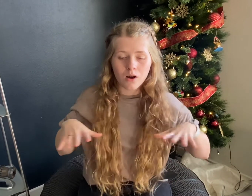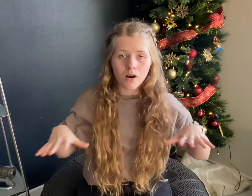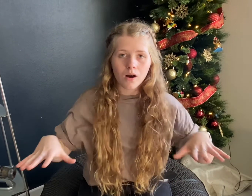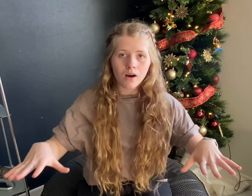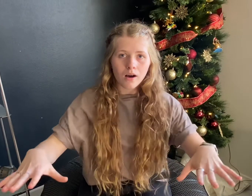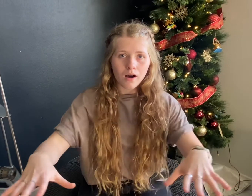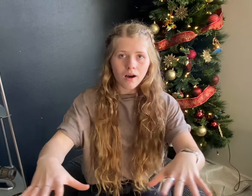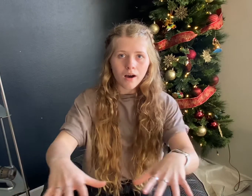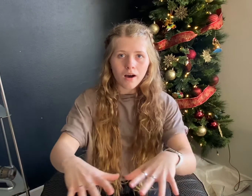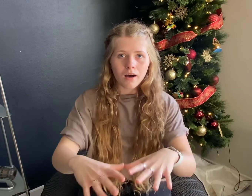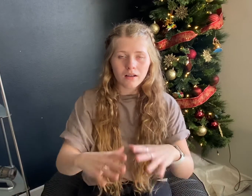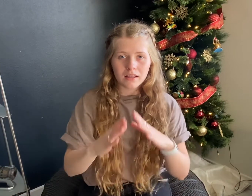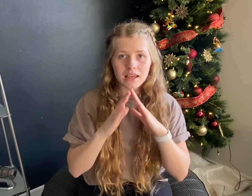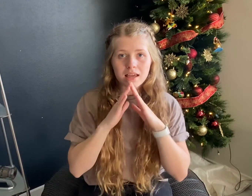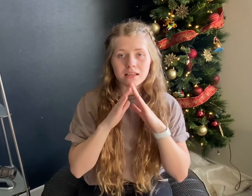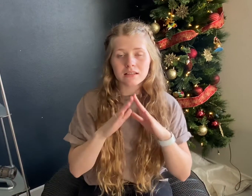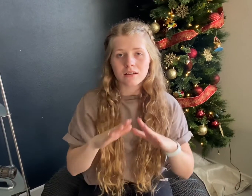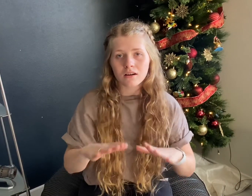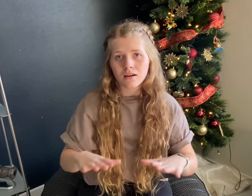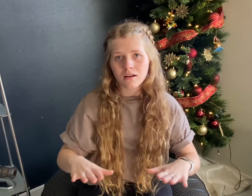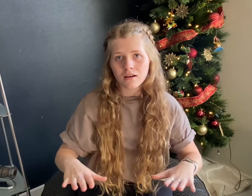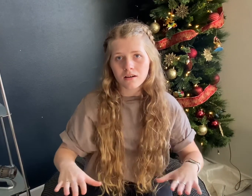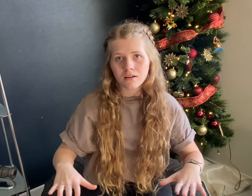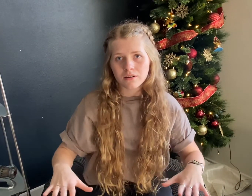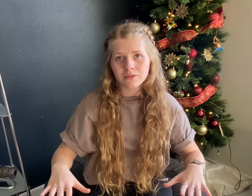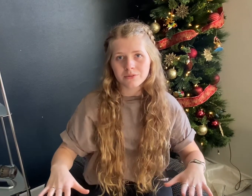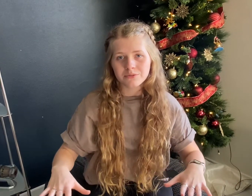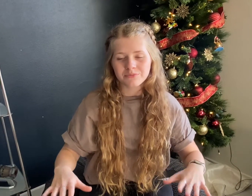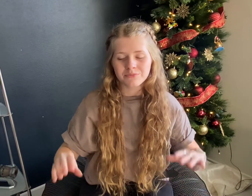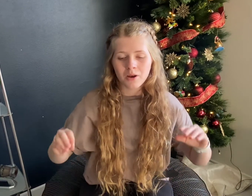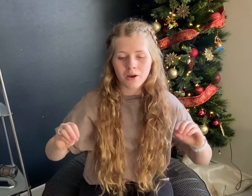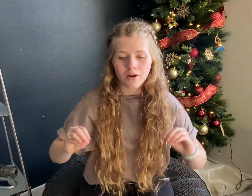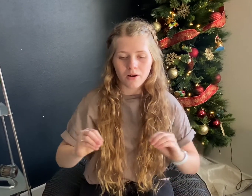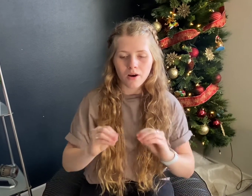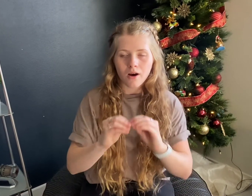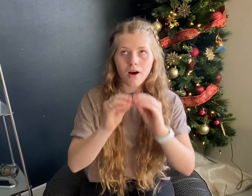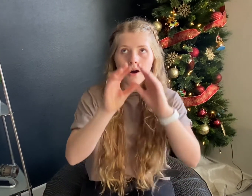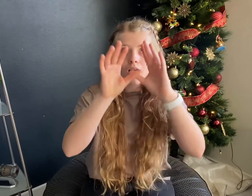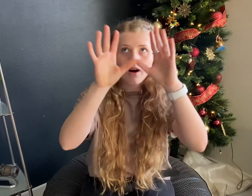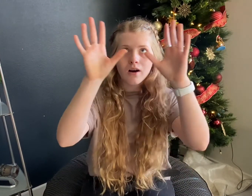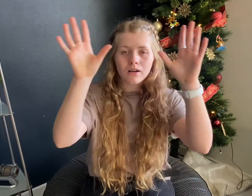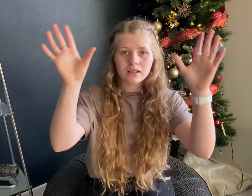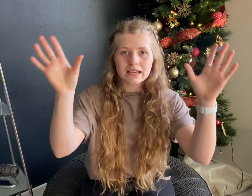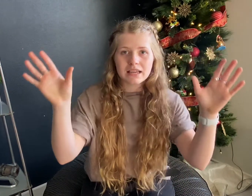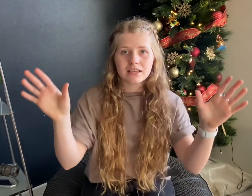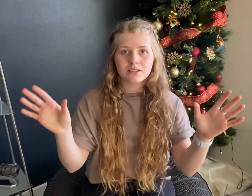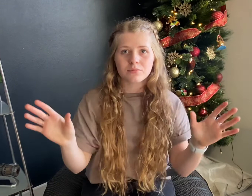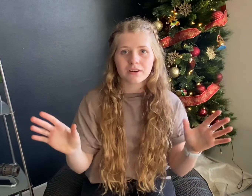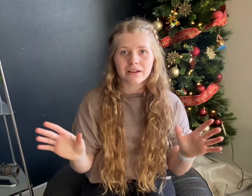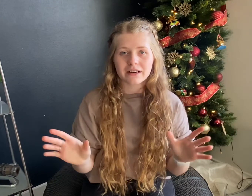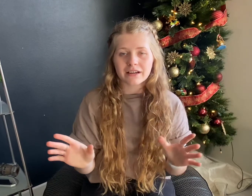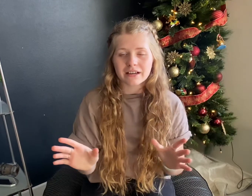all is calm, all is bright.